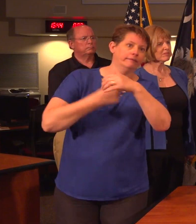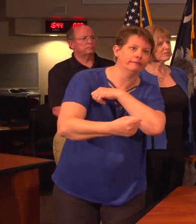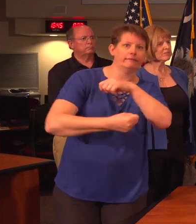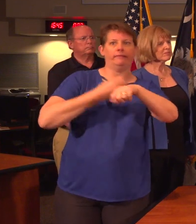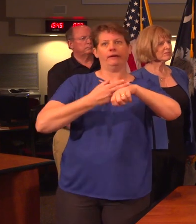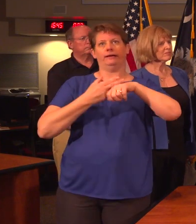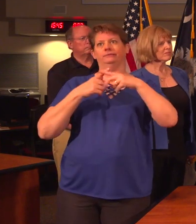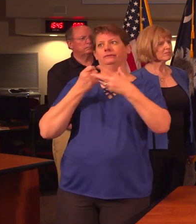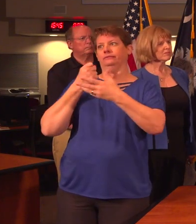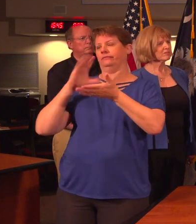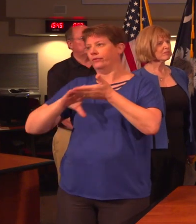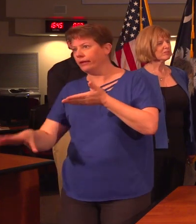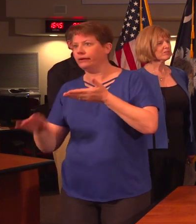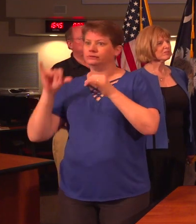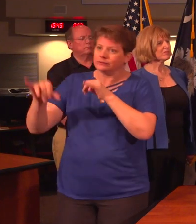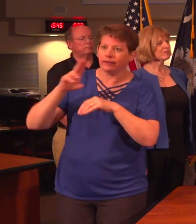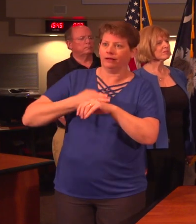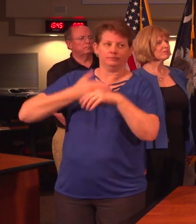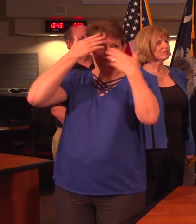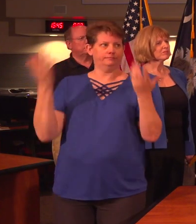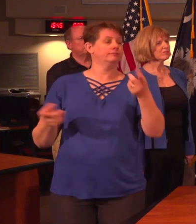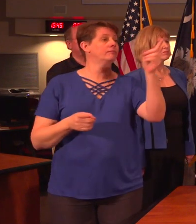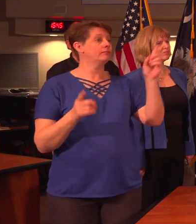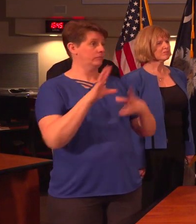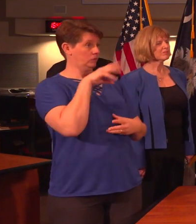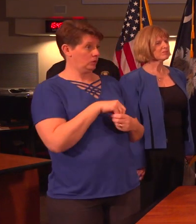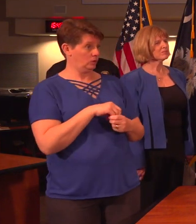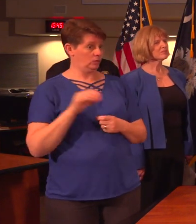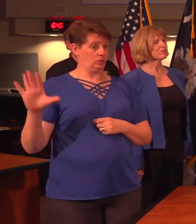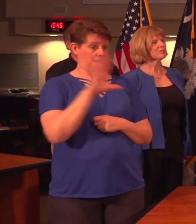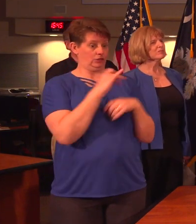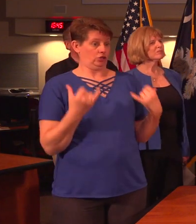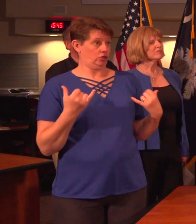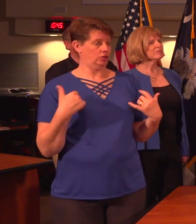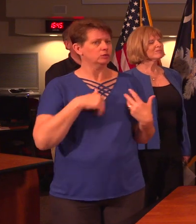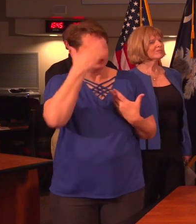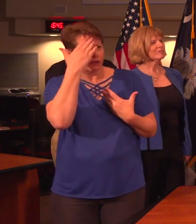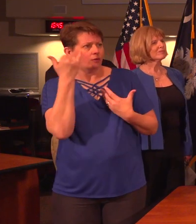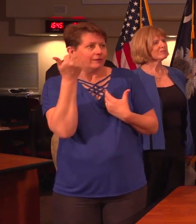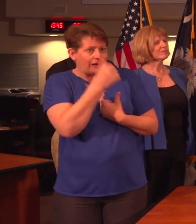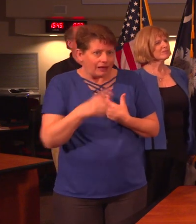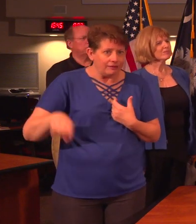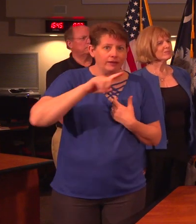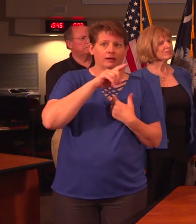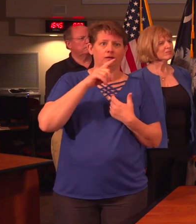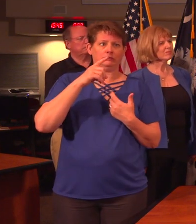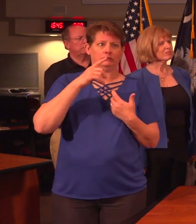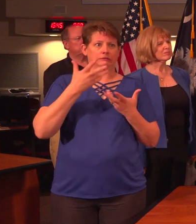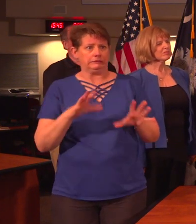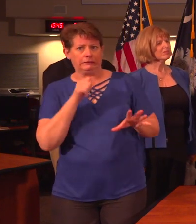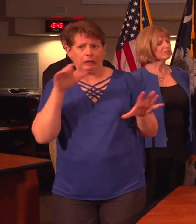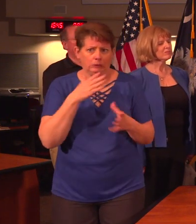hospitalized, being released, or remaining in the hospital. Does that include their conditions right now? Do we know if any of them are doing poorly or not on the